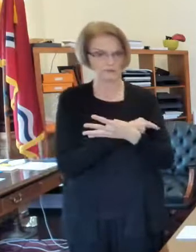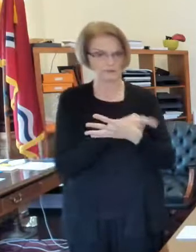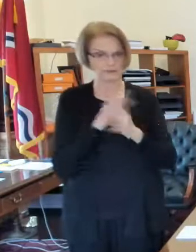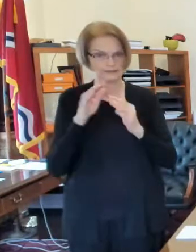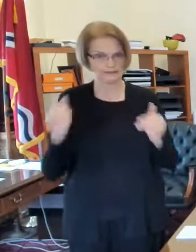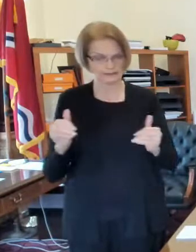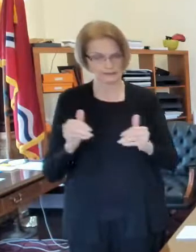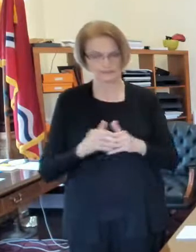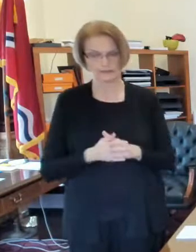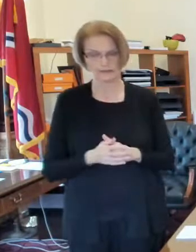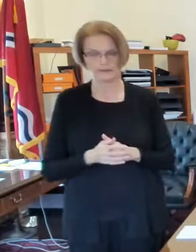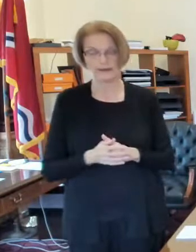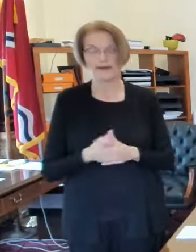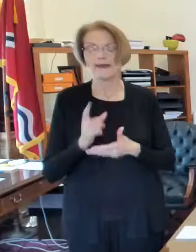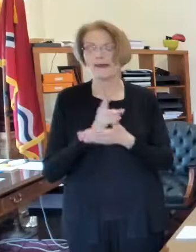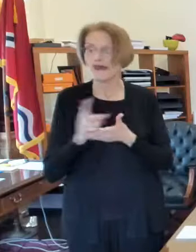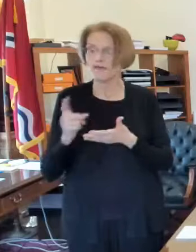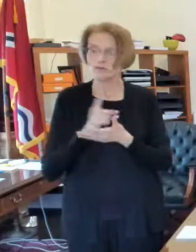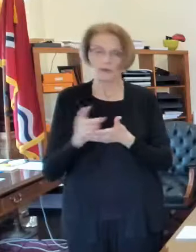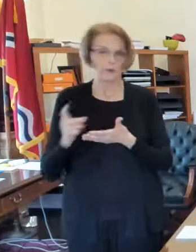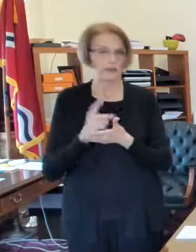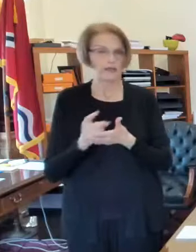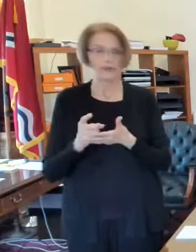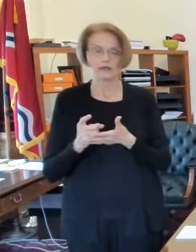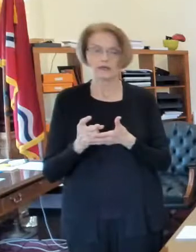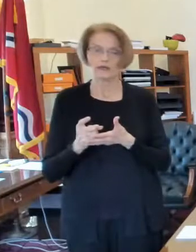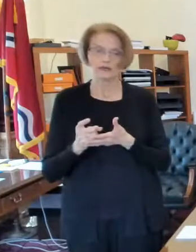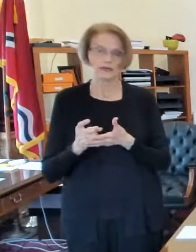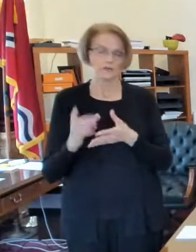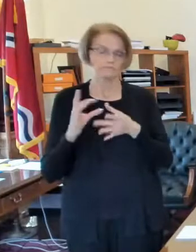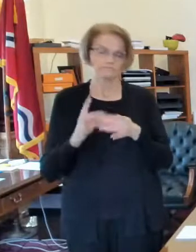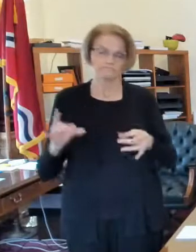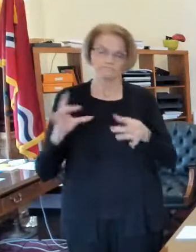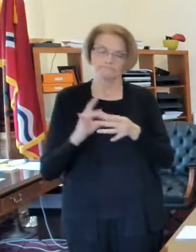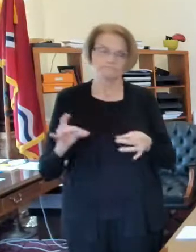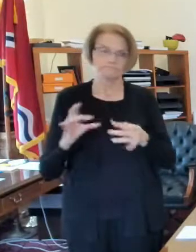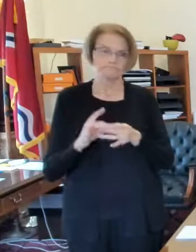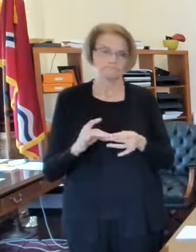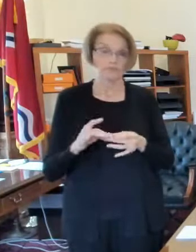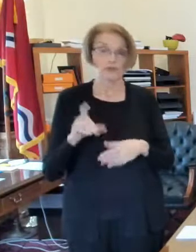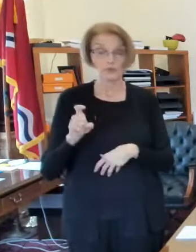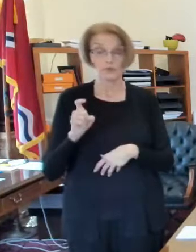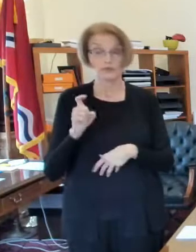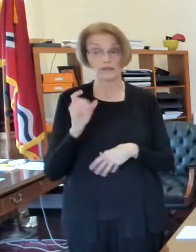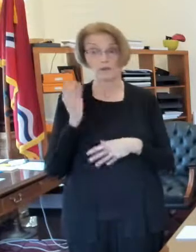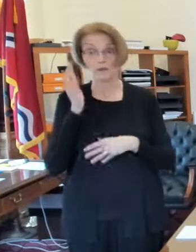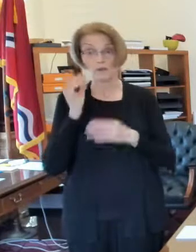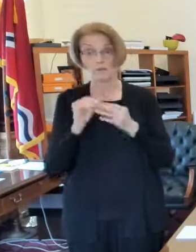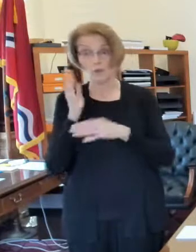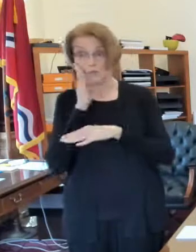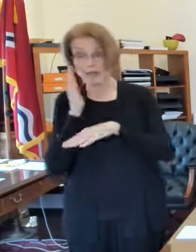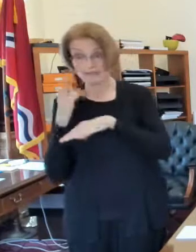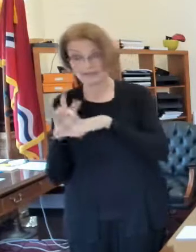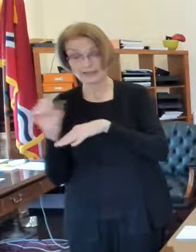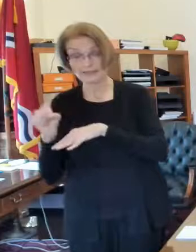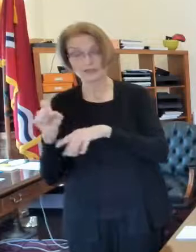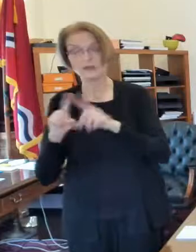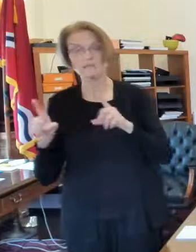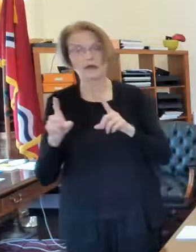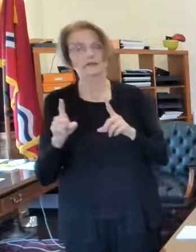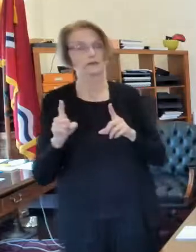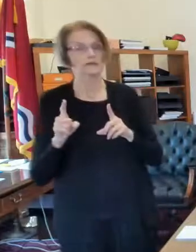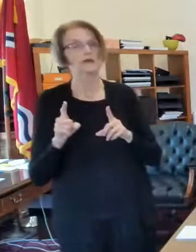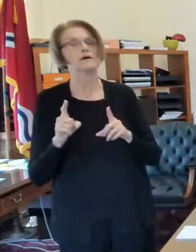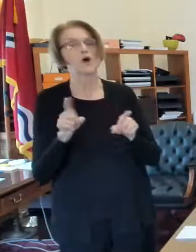more than once a week it is you need beds but what you need more is people